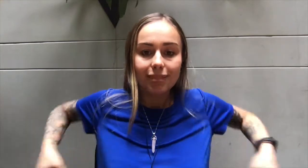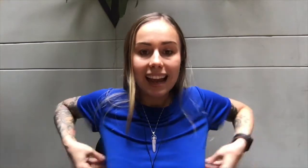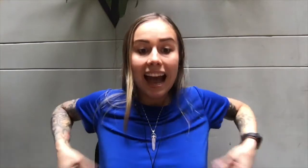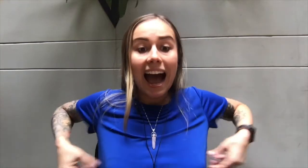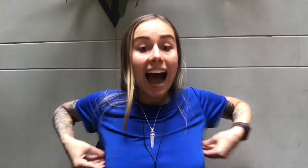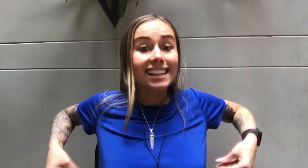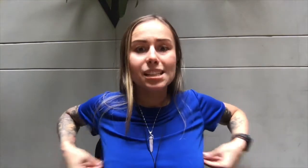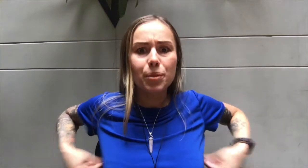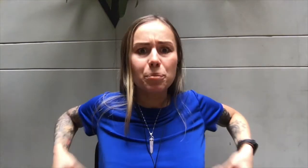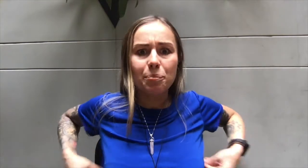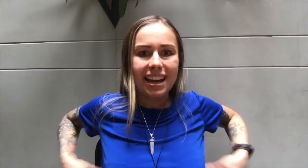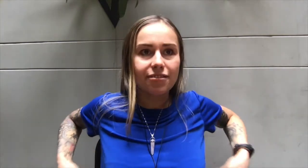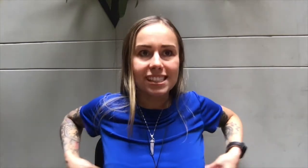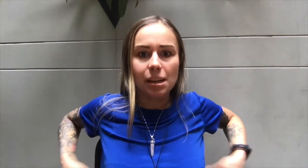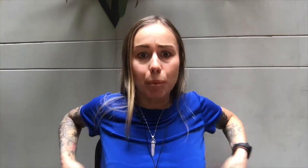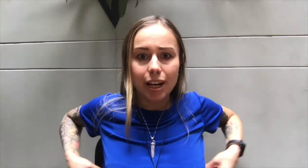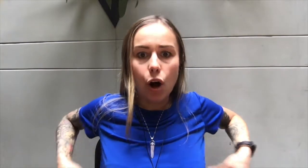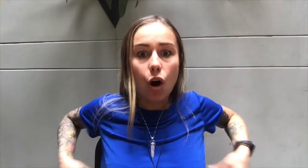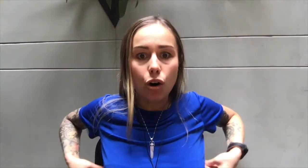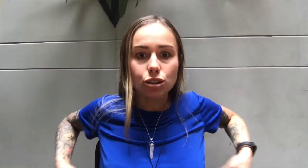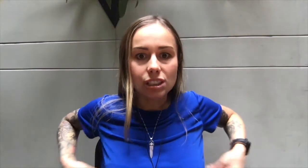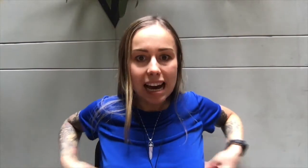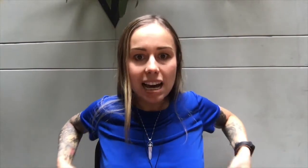I see people manifesting money all the time.